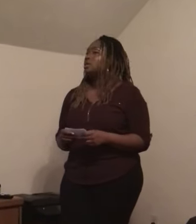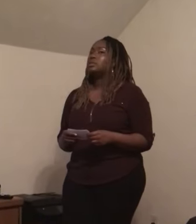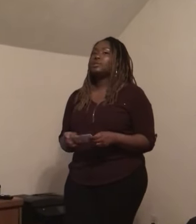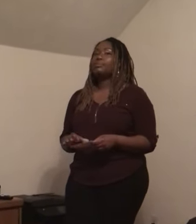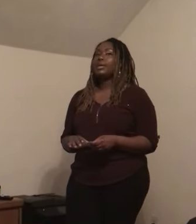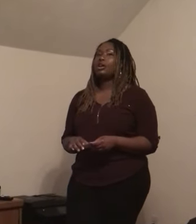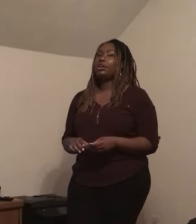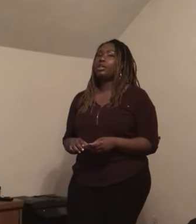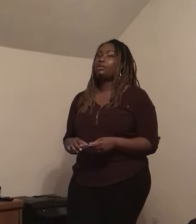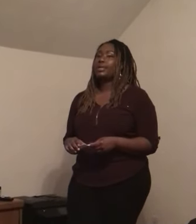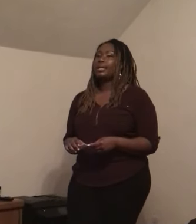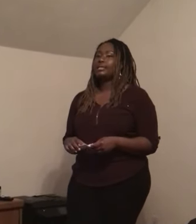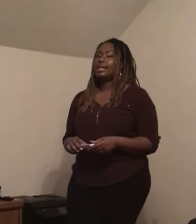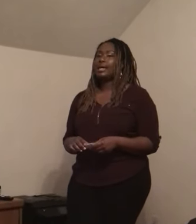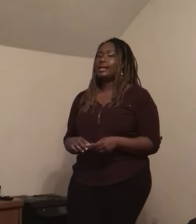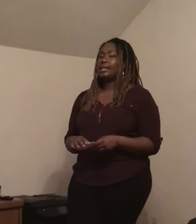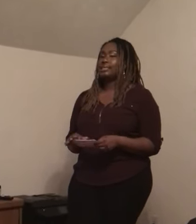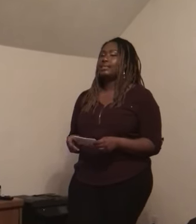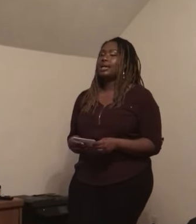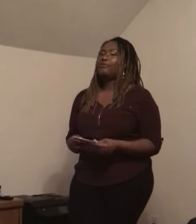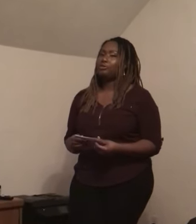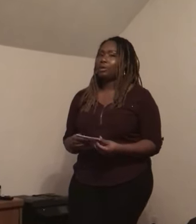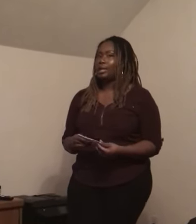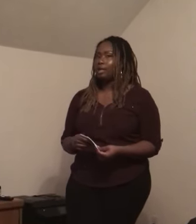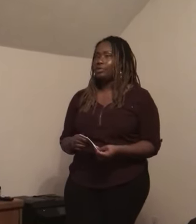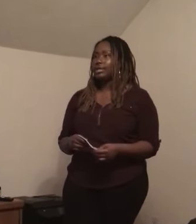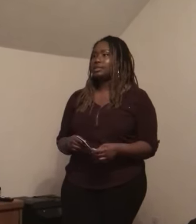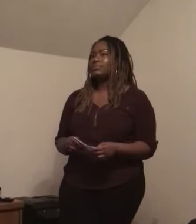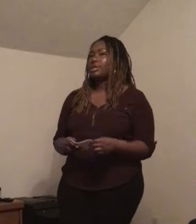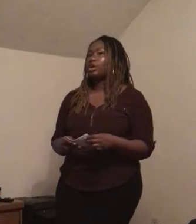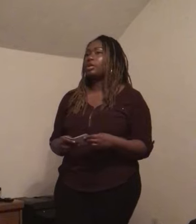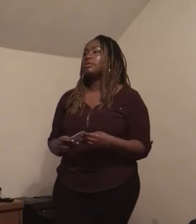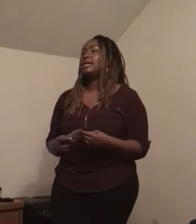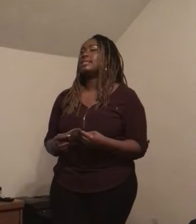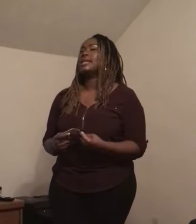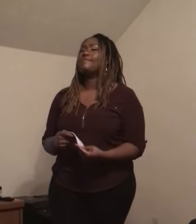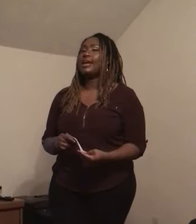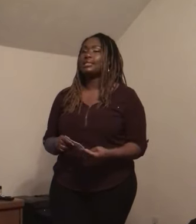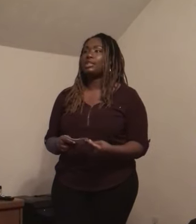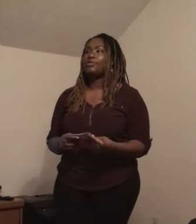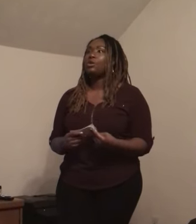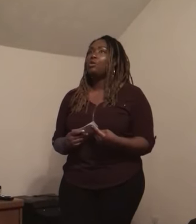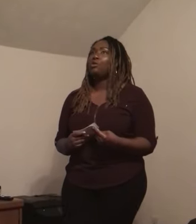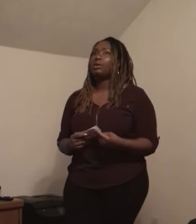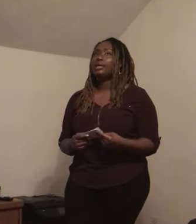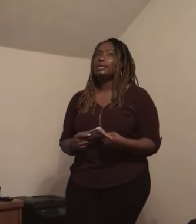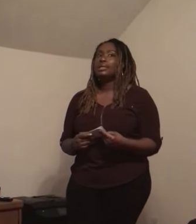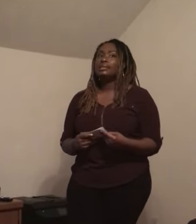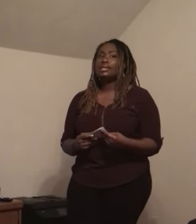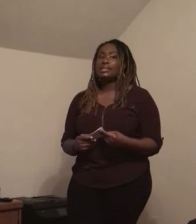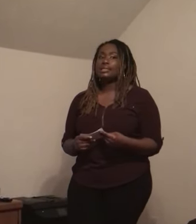Some may argue that sign is not a foreign language. They may argue that it's not effective or that it